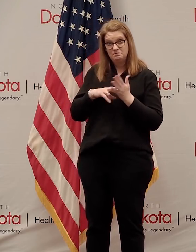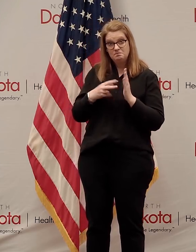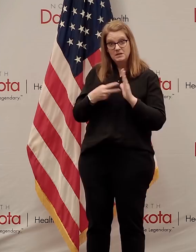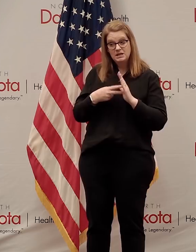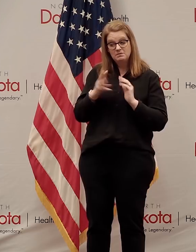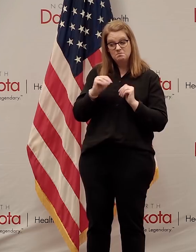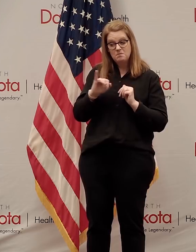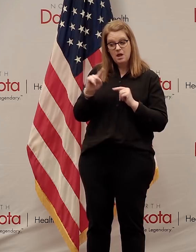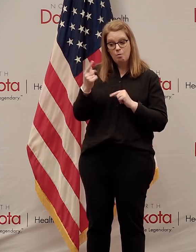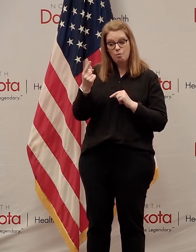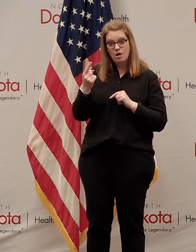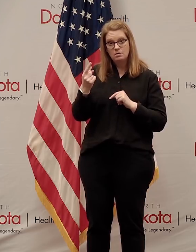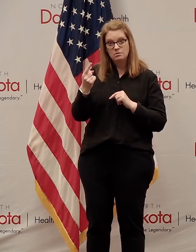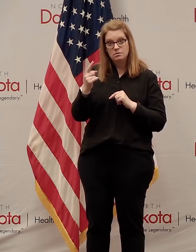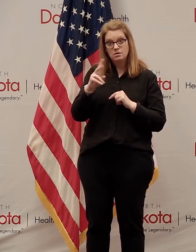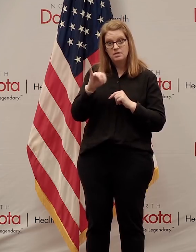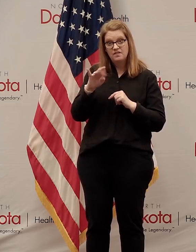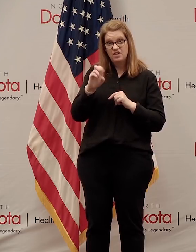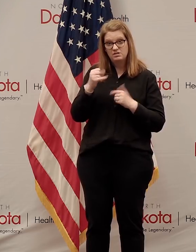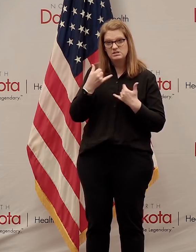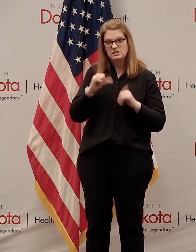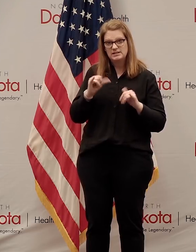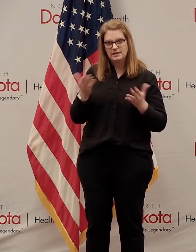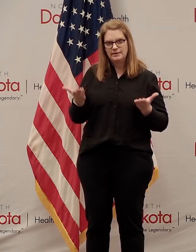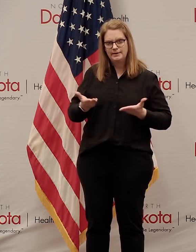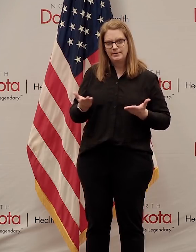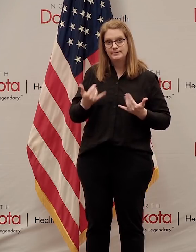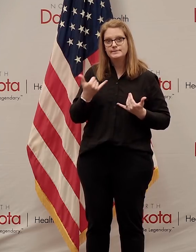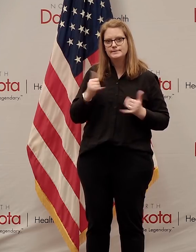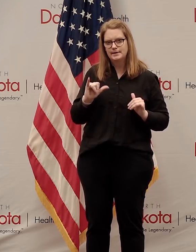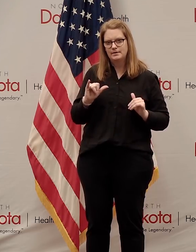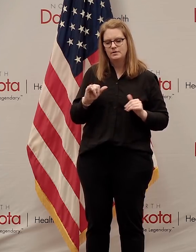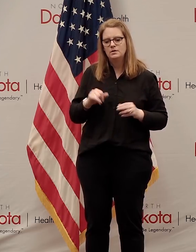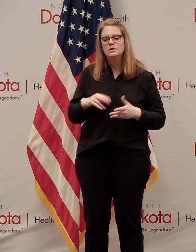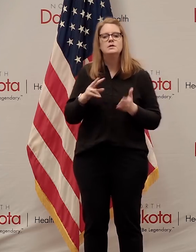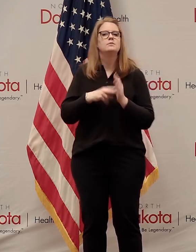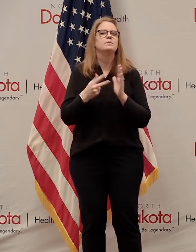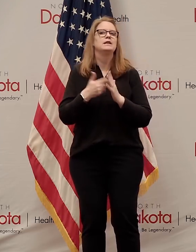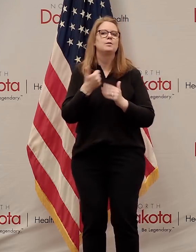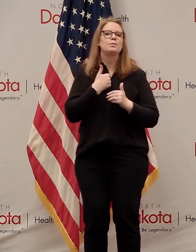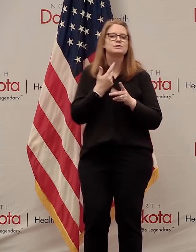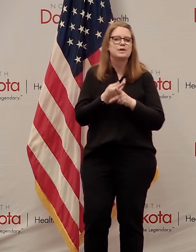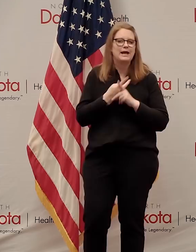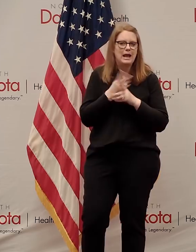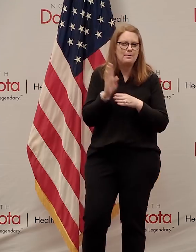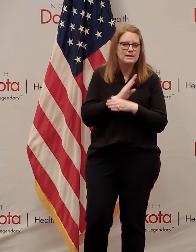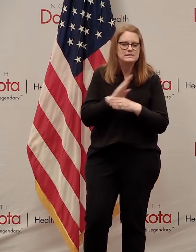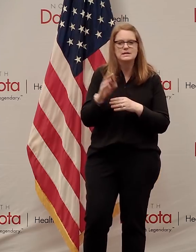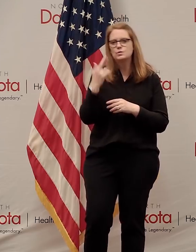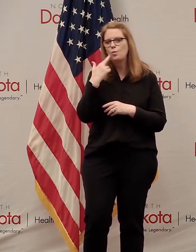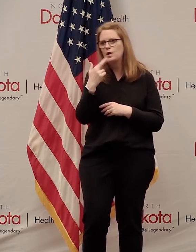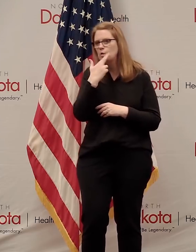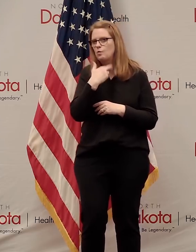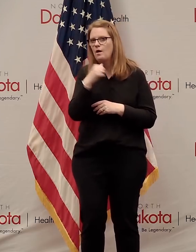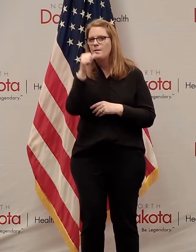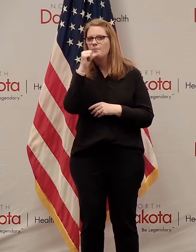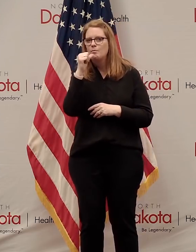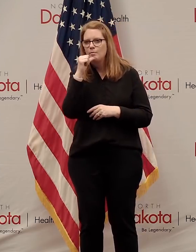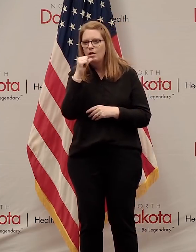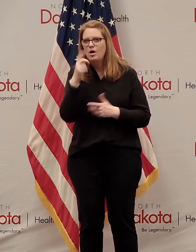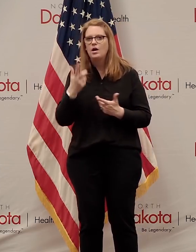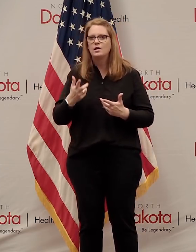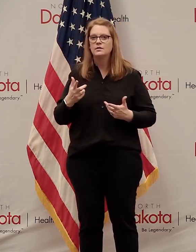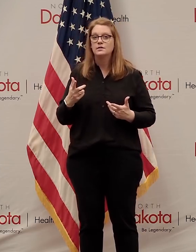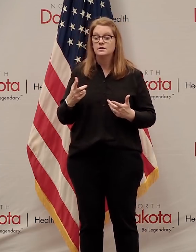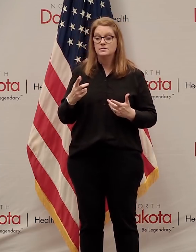will still be here. But what this means is that if you're in the personal care business, a bar, restaurant owner, others, it's